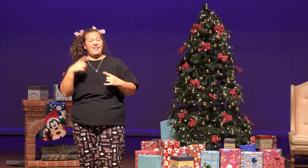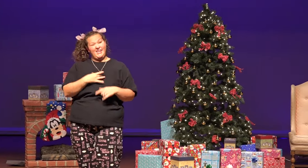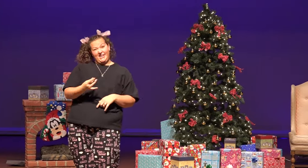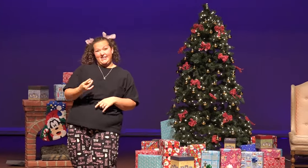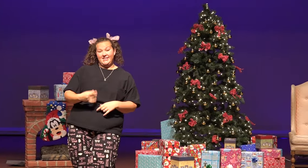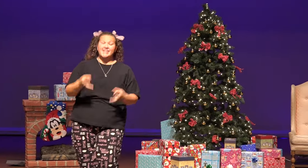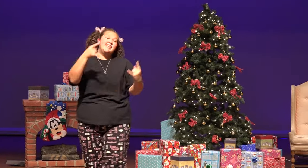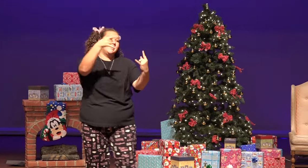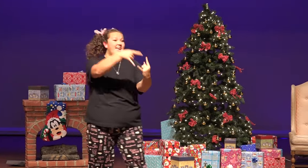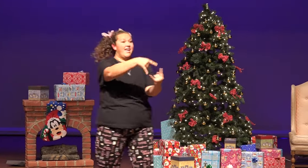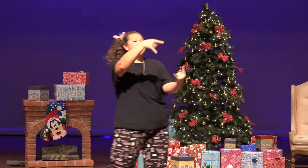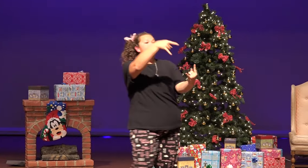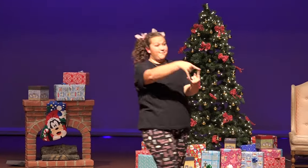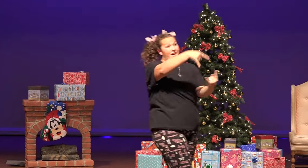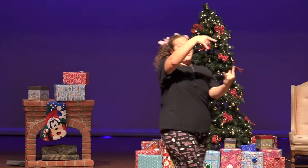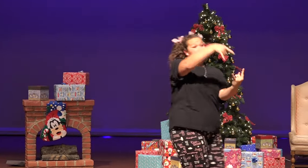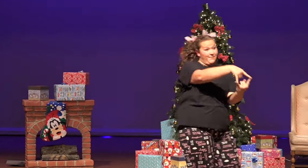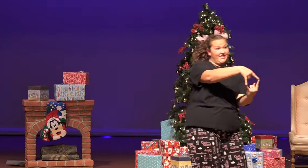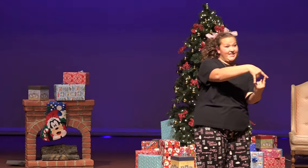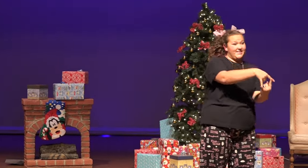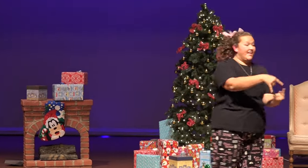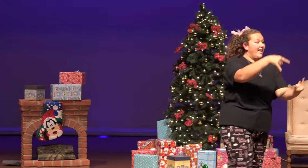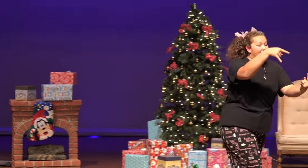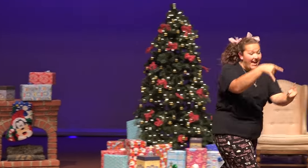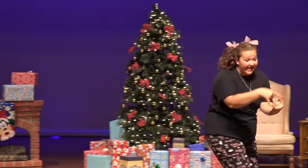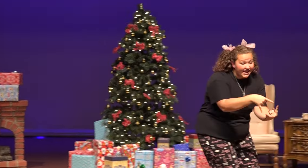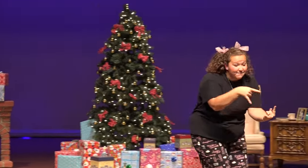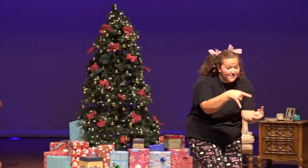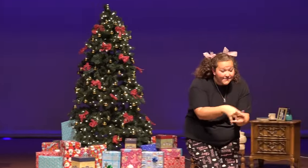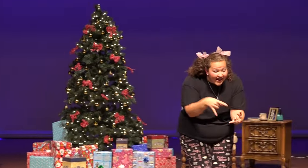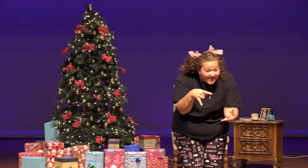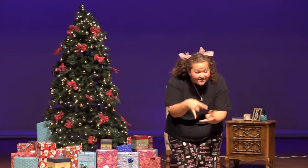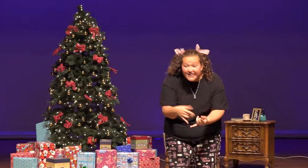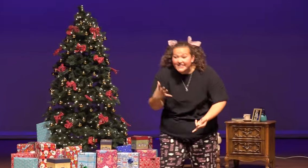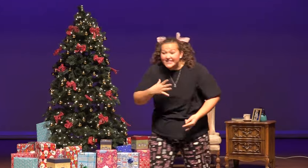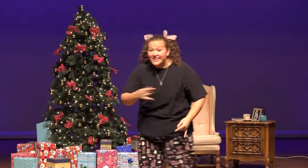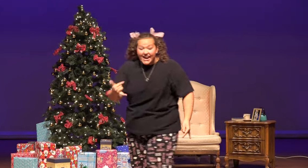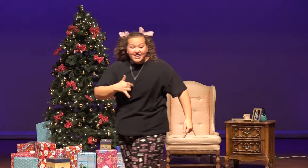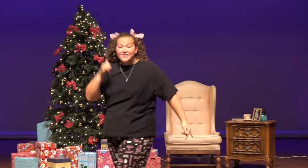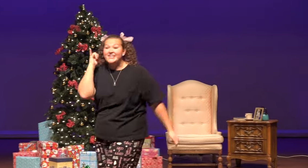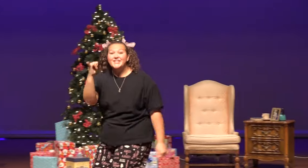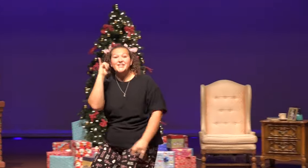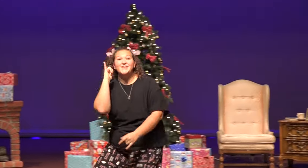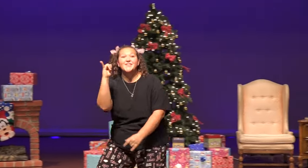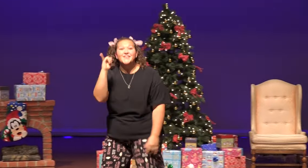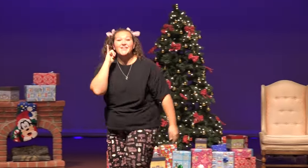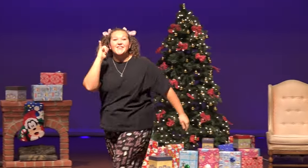like hippo-bottomuses, and hippo-bottomuses like me too. Oh.